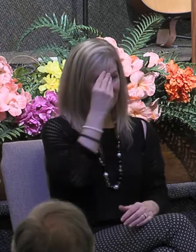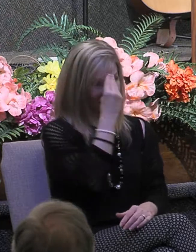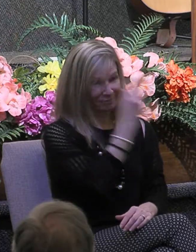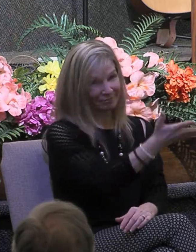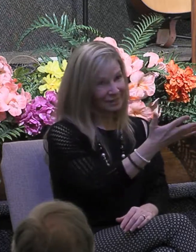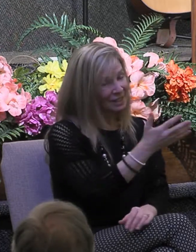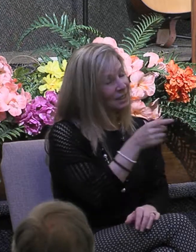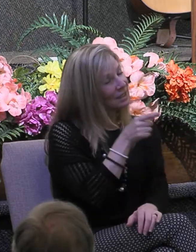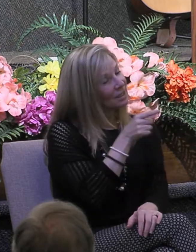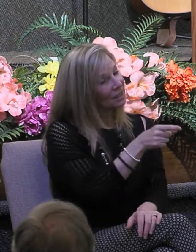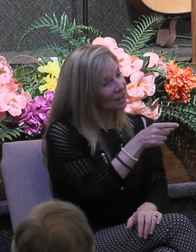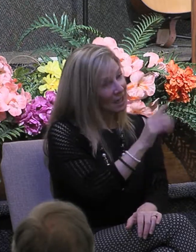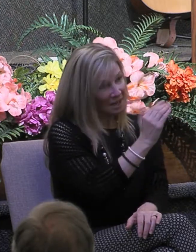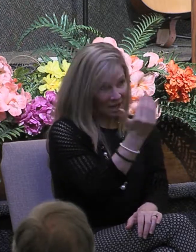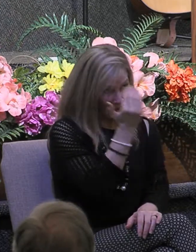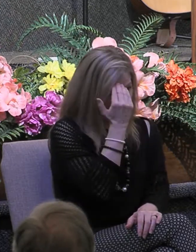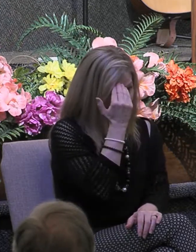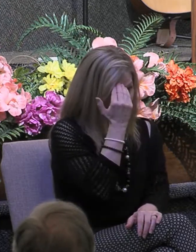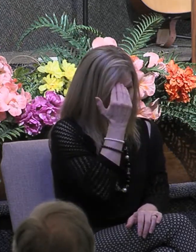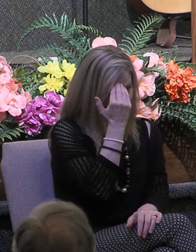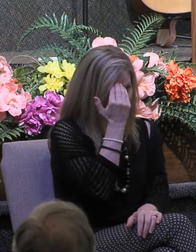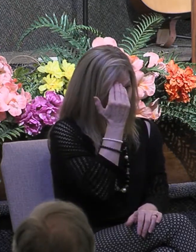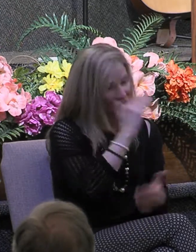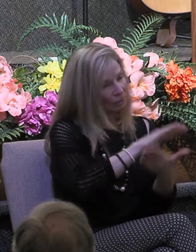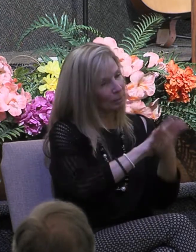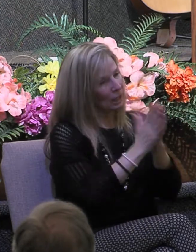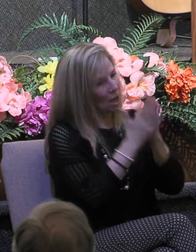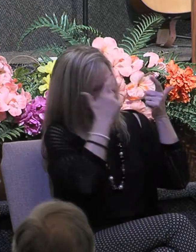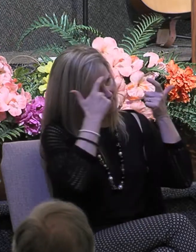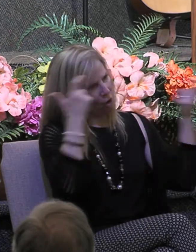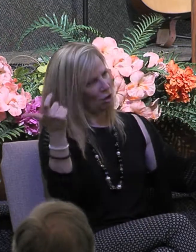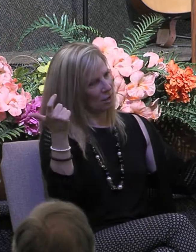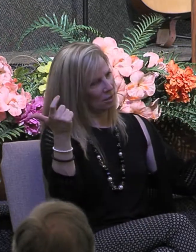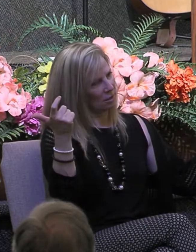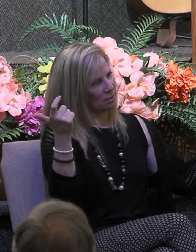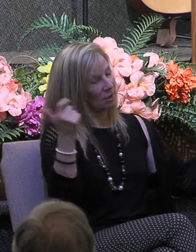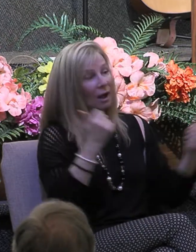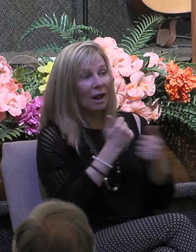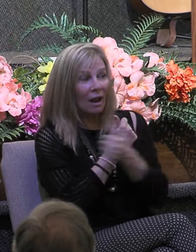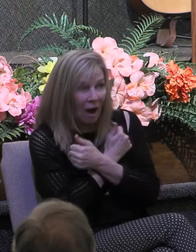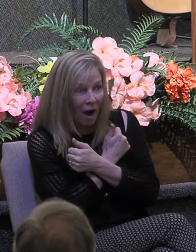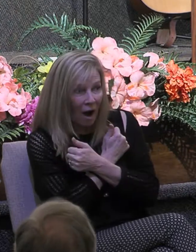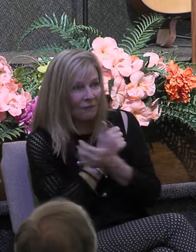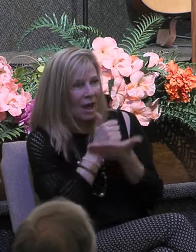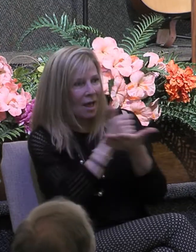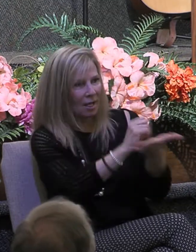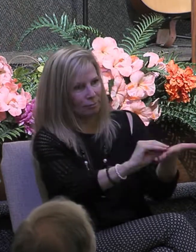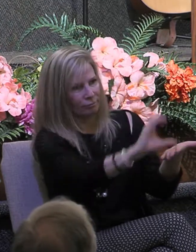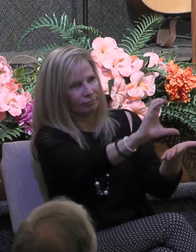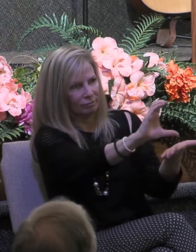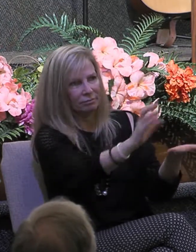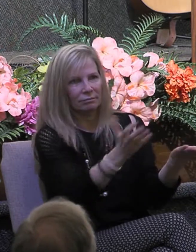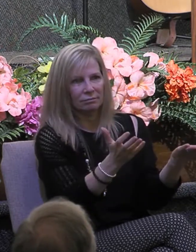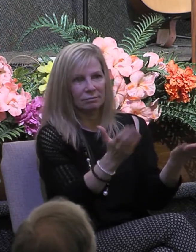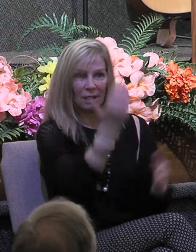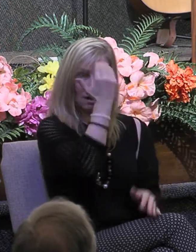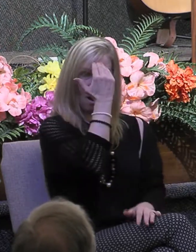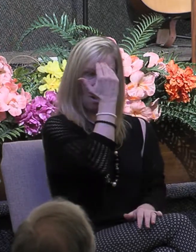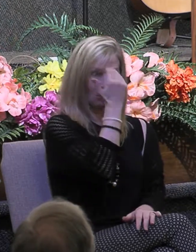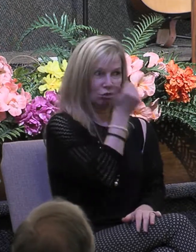he said knowledge makes arrogant but love edifies what he means by this is knowledge alone knowledge